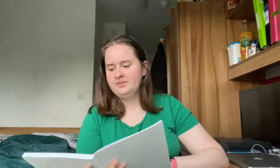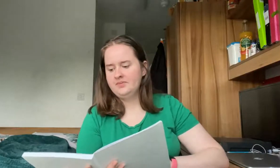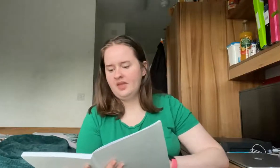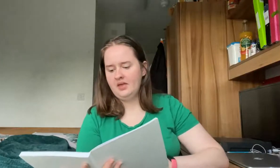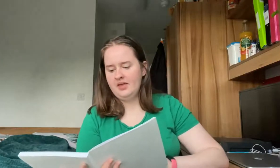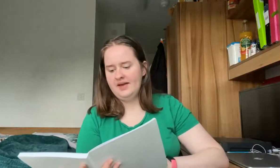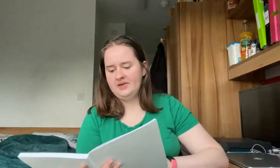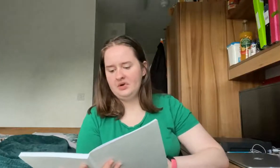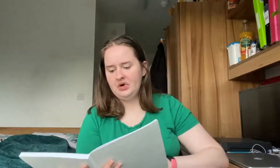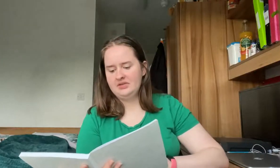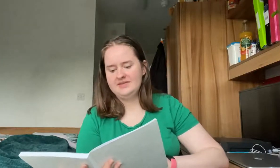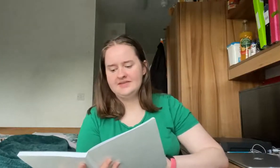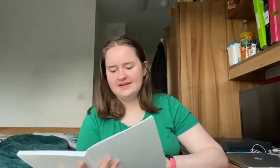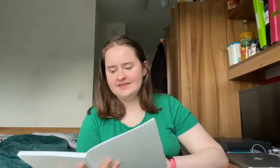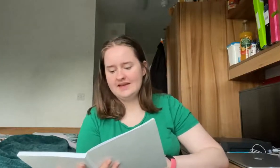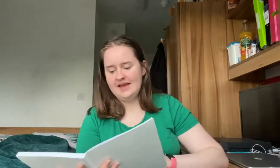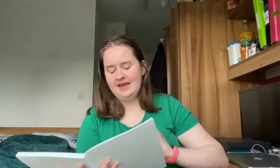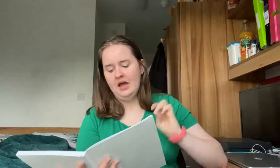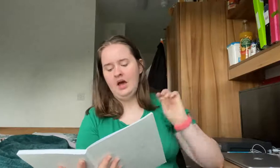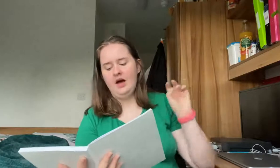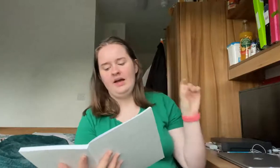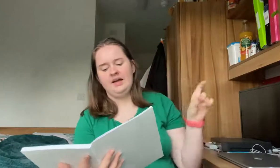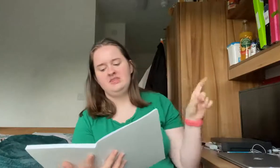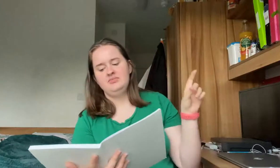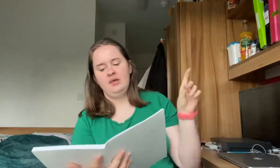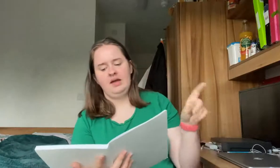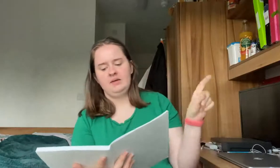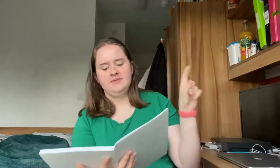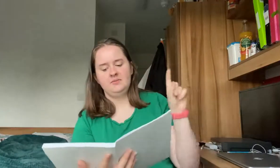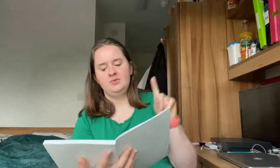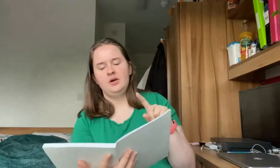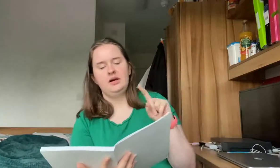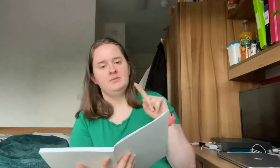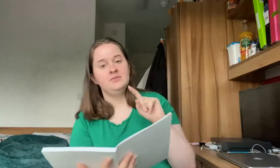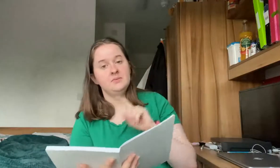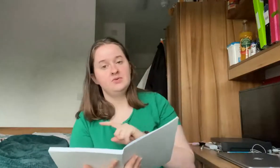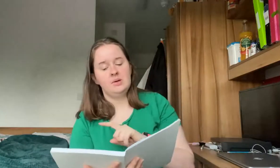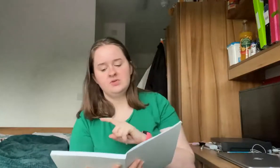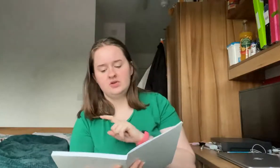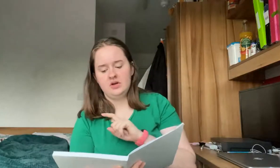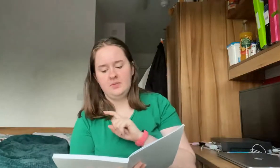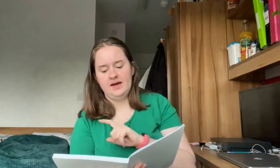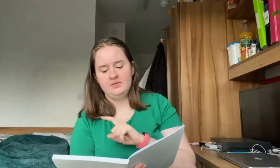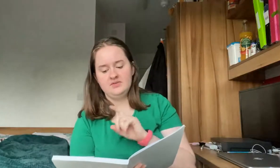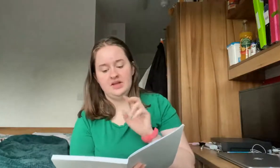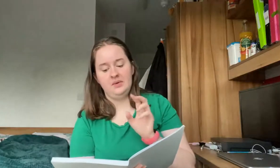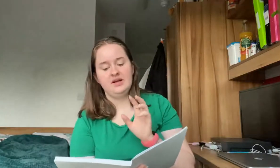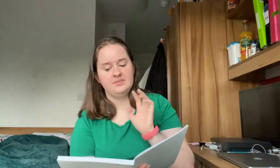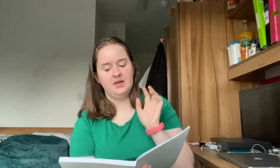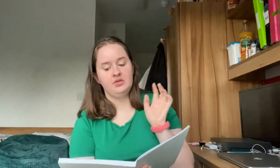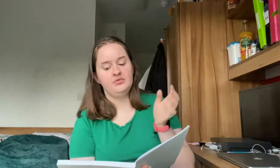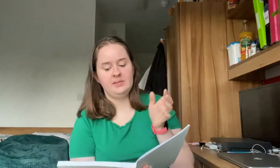then on Saturday I had my Amazon Prime subscription come out so I spent £3